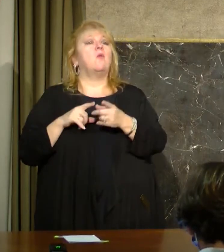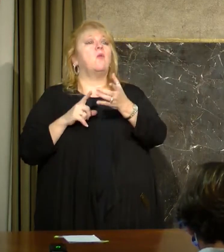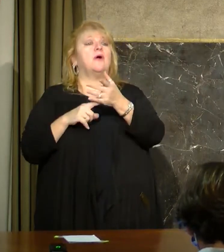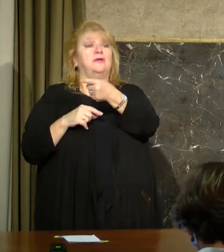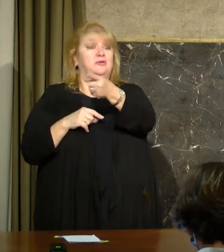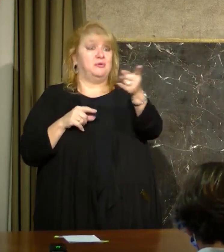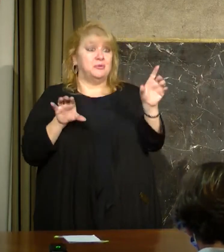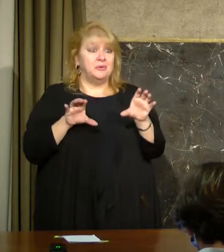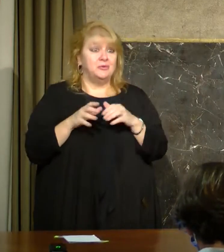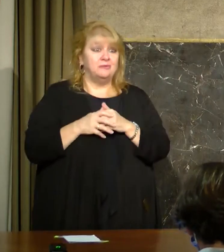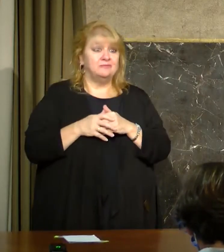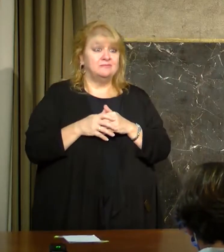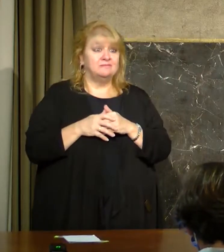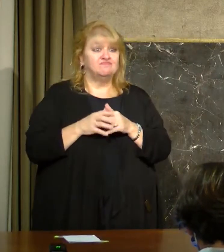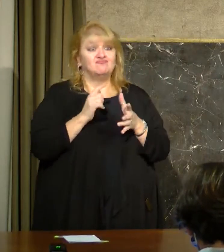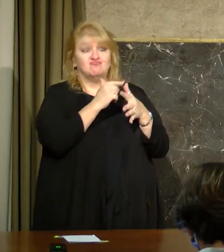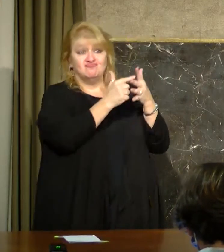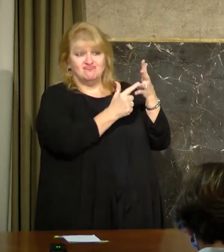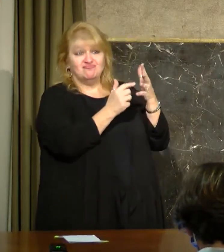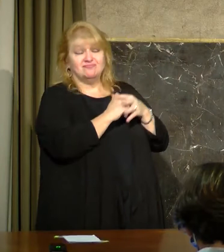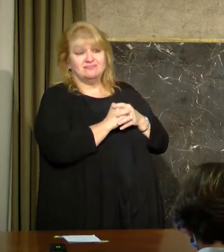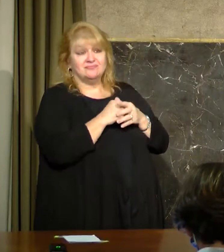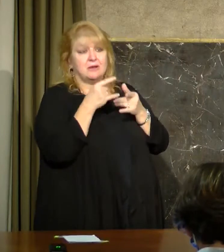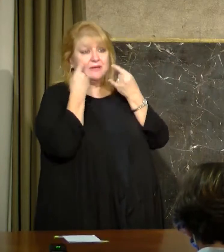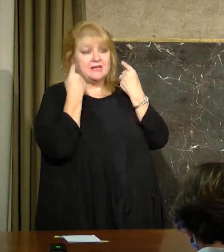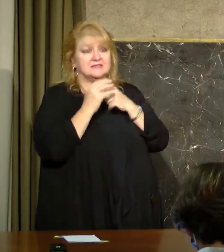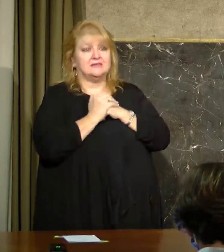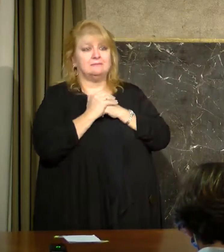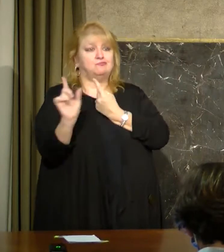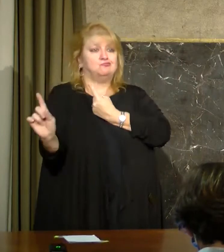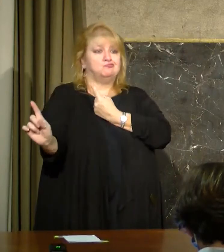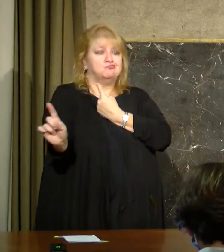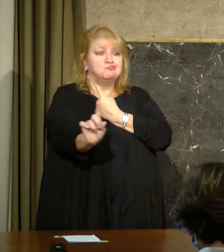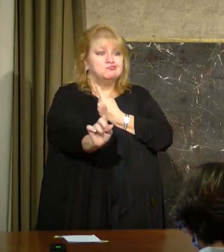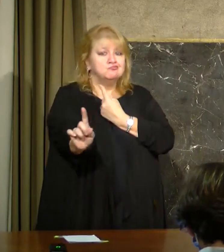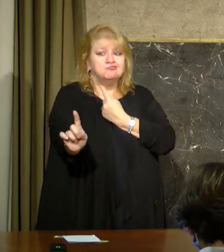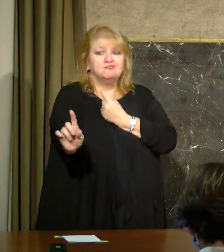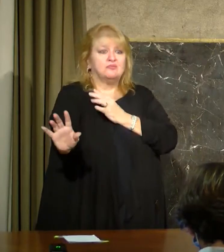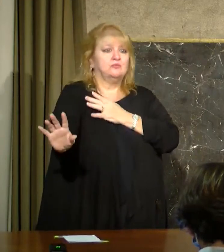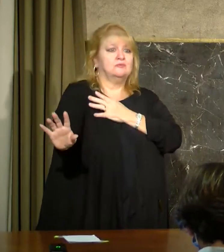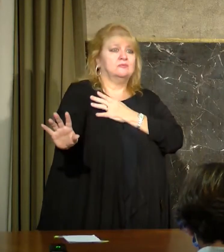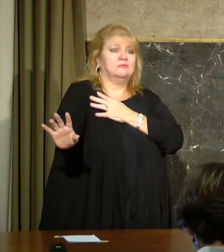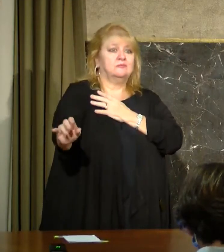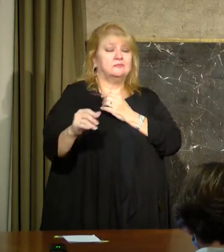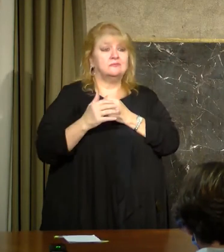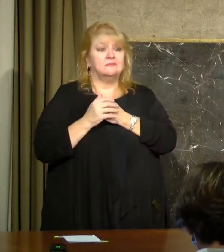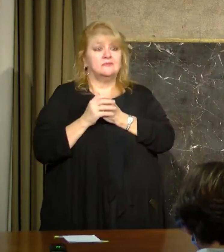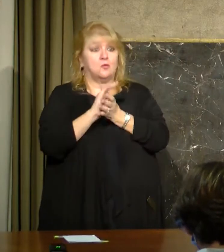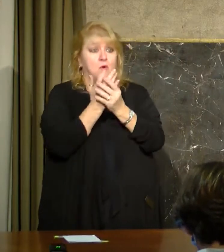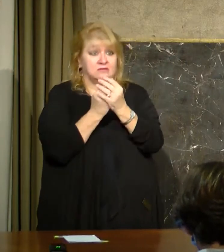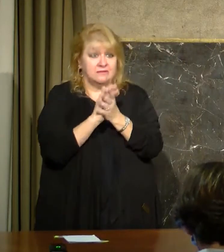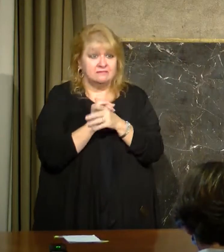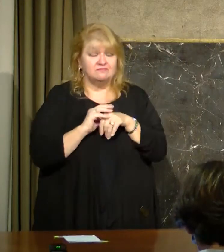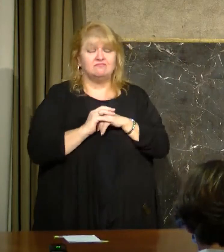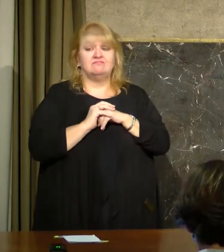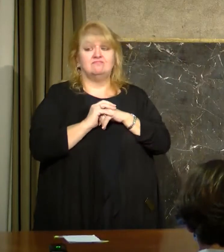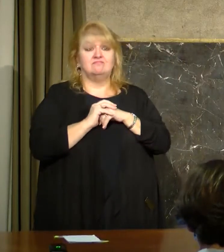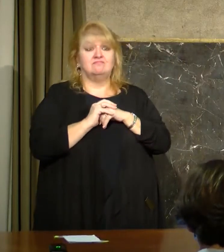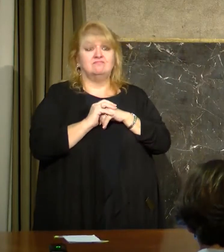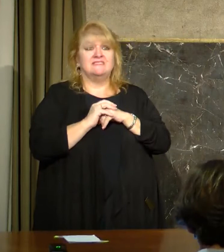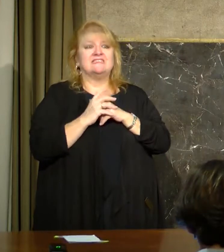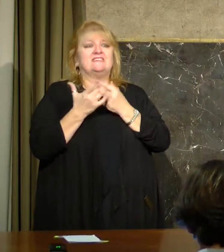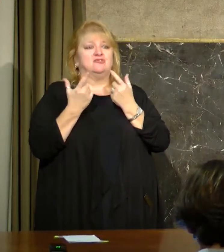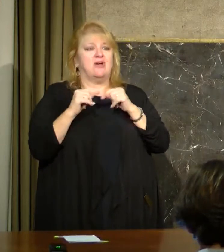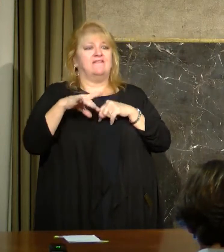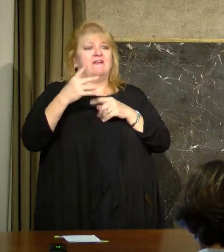it's distancing, it's washing your hands, it's staying home when you don't have to be out, finding ways to do